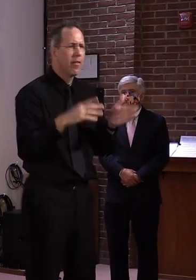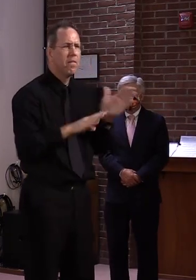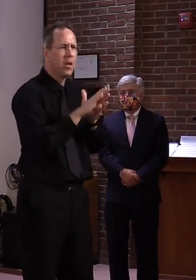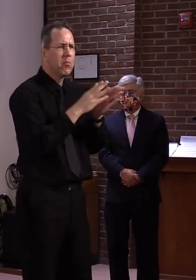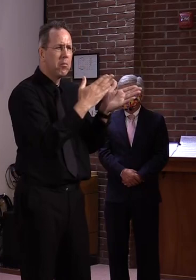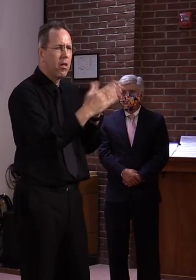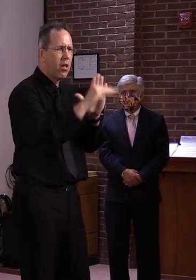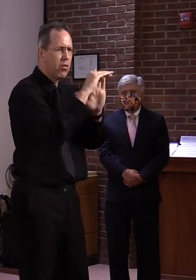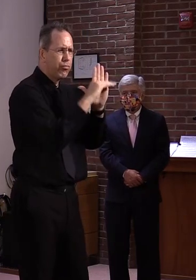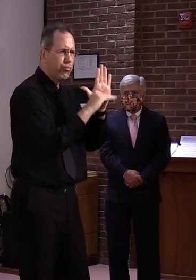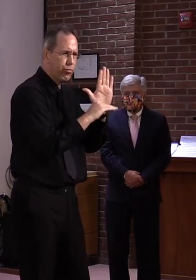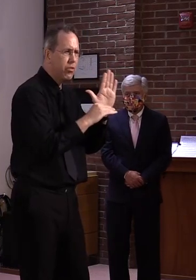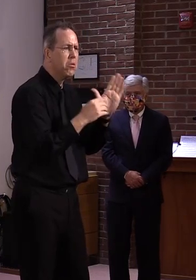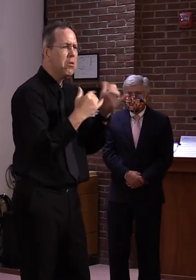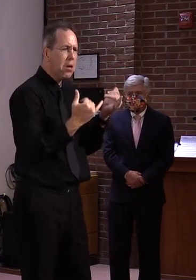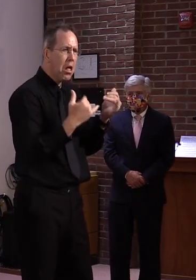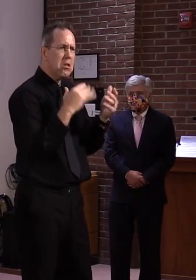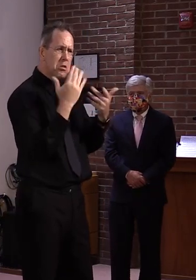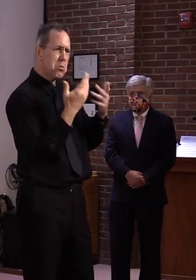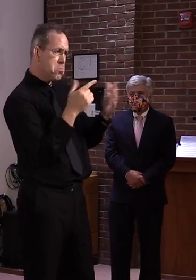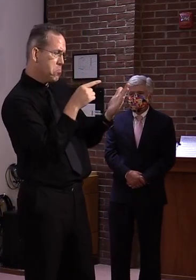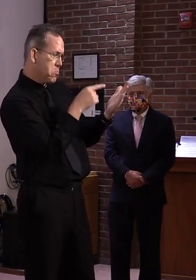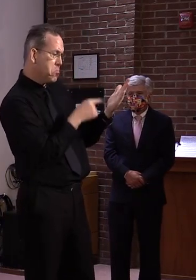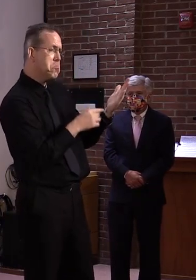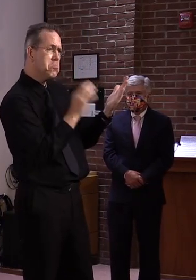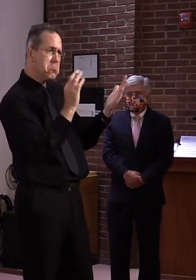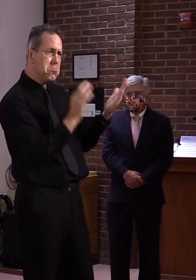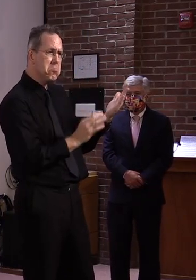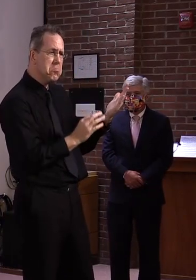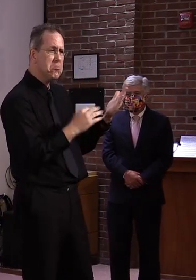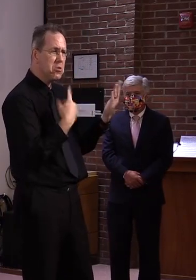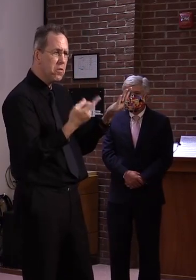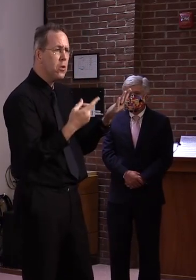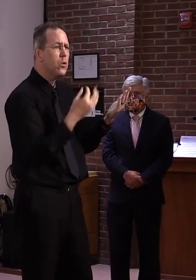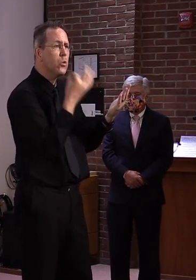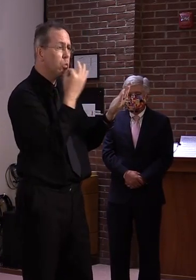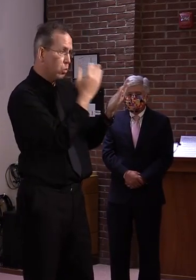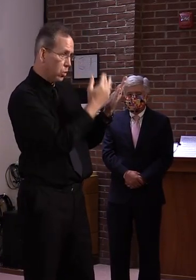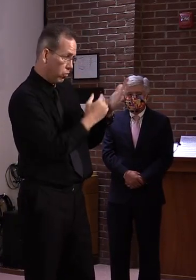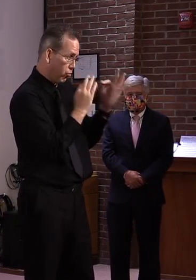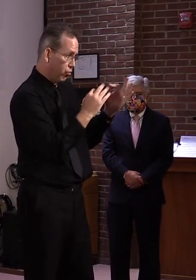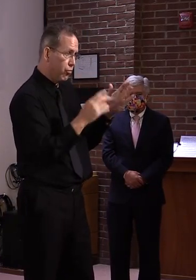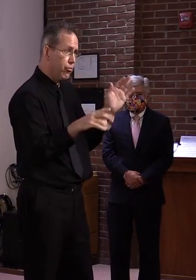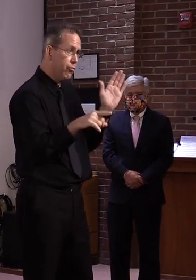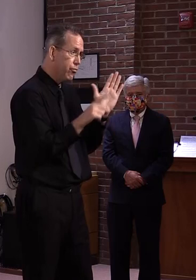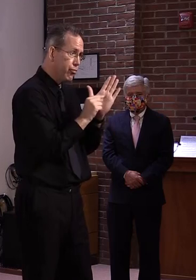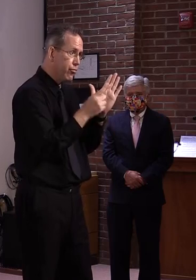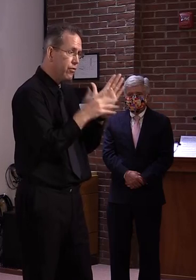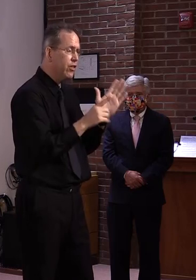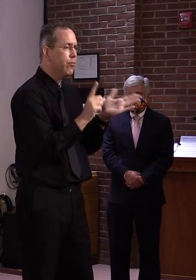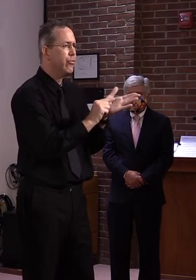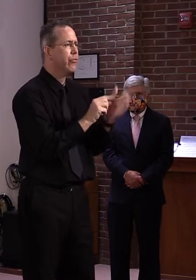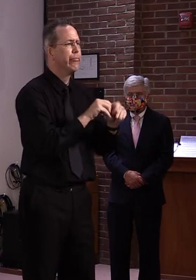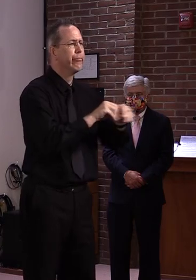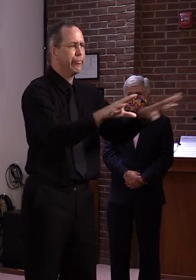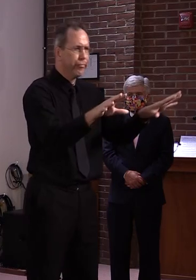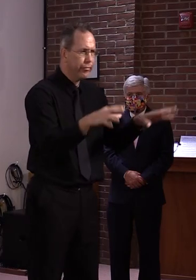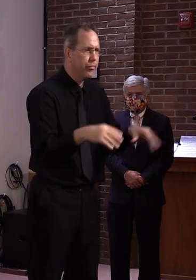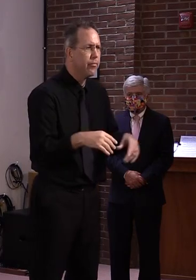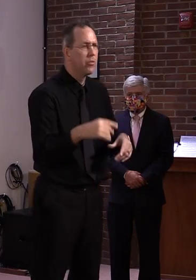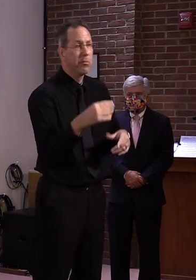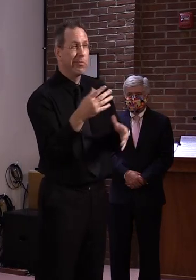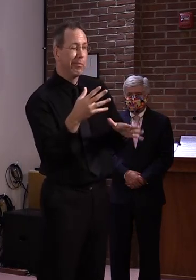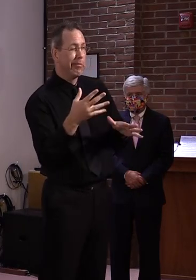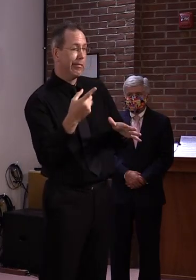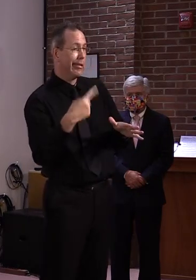those public. But I would say probably, I would say sometime next week, if we continue down this path,